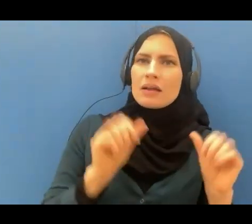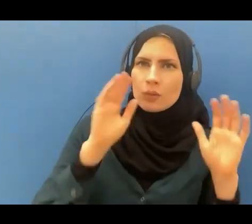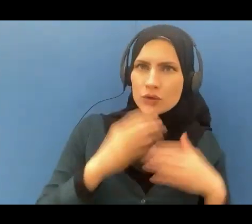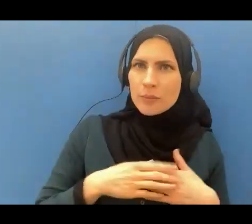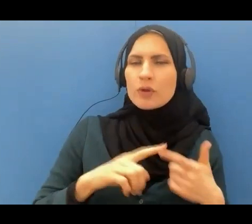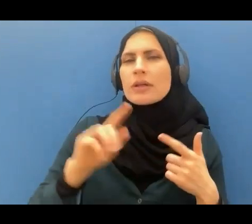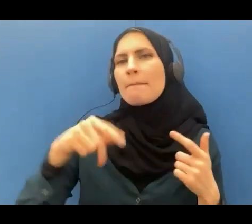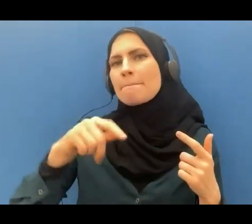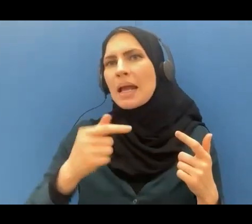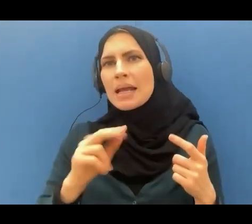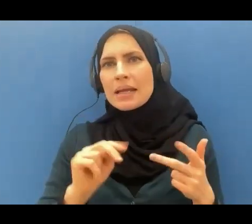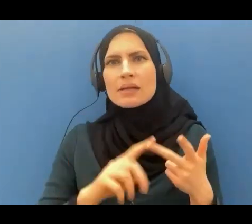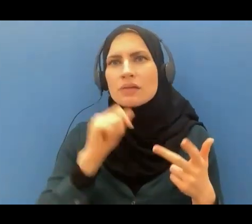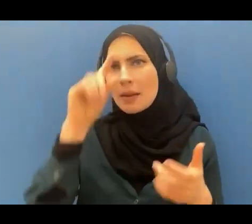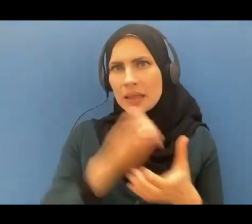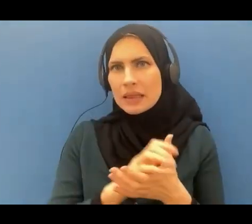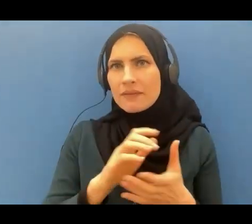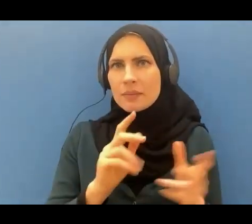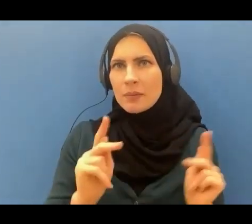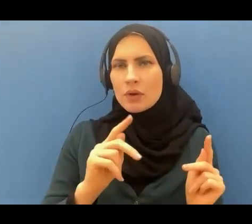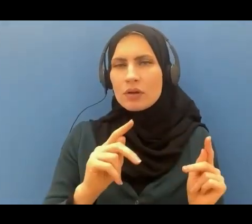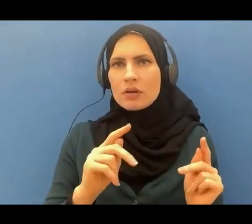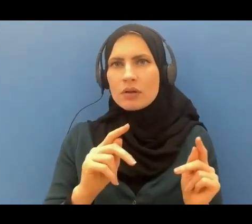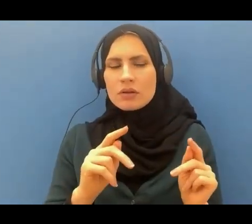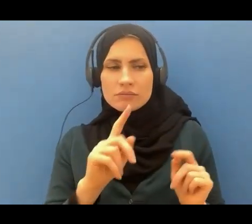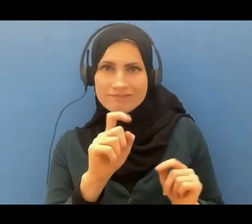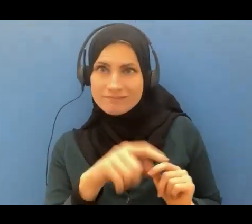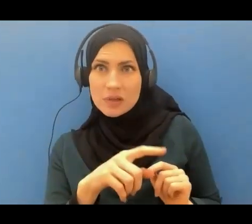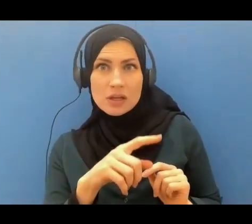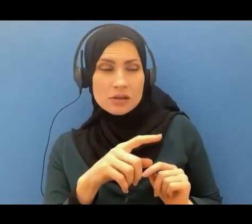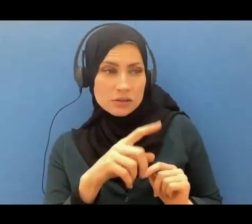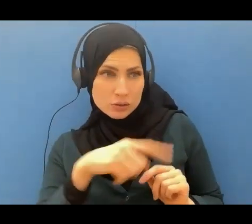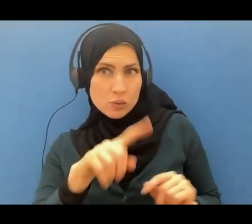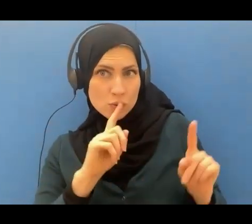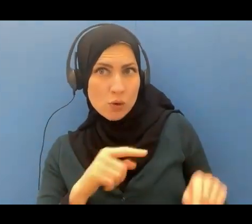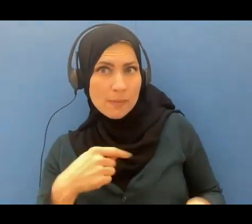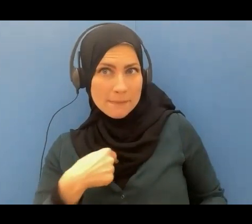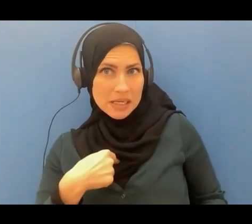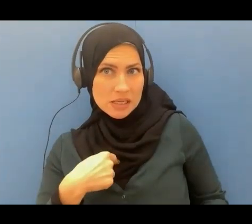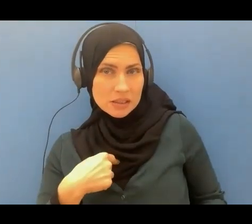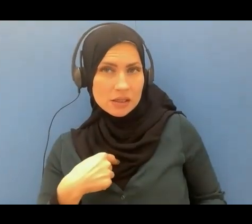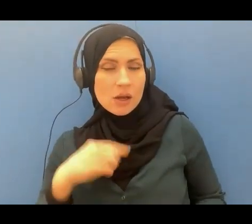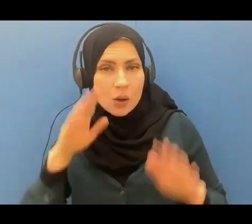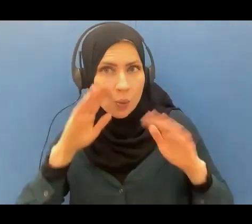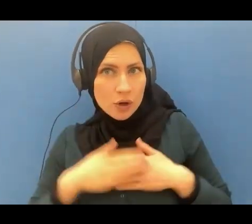do you order me to worship anyone other than Allah you fools